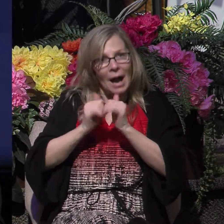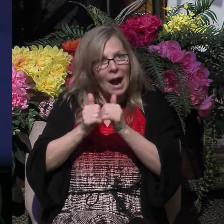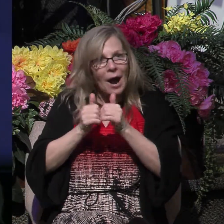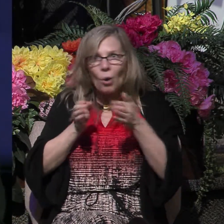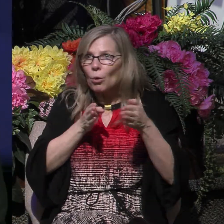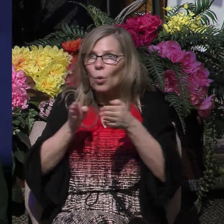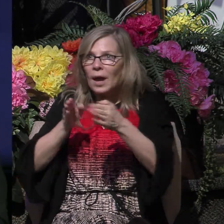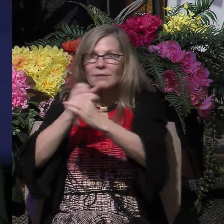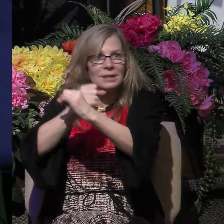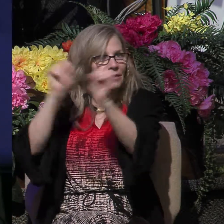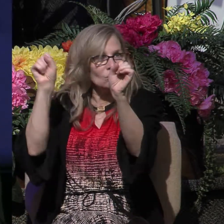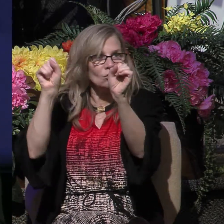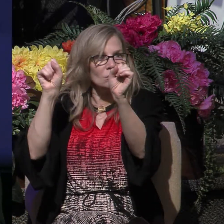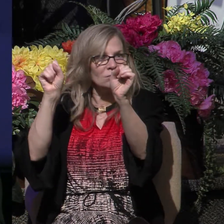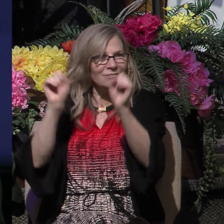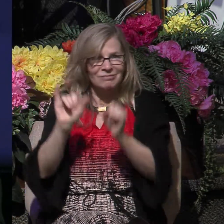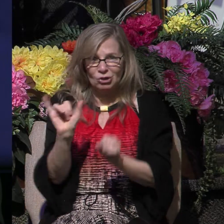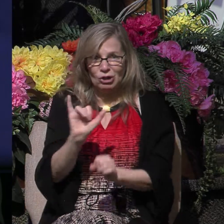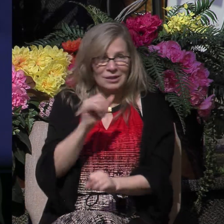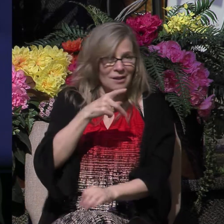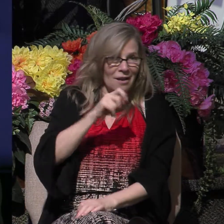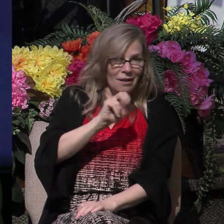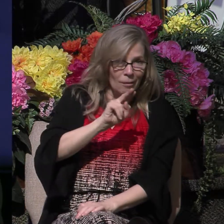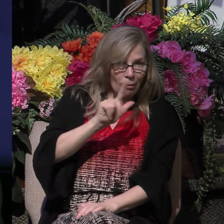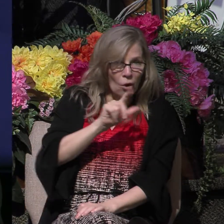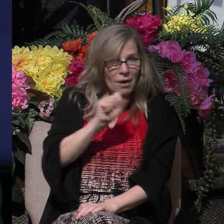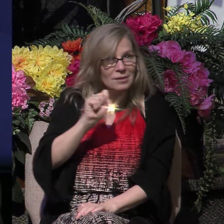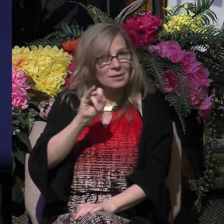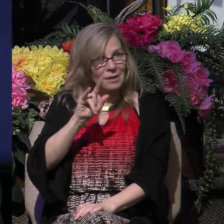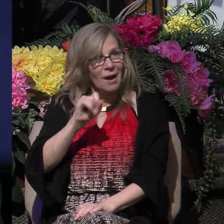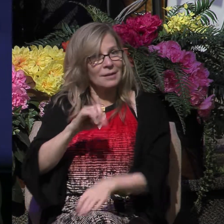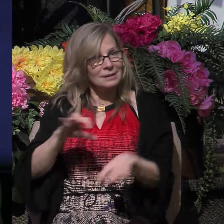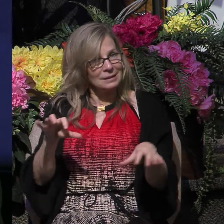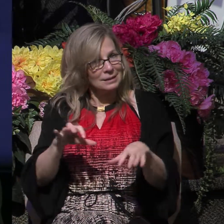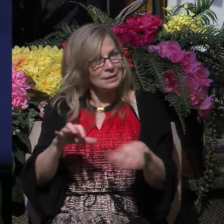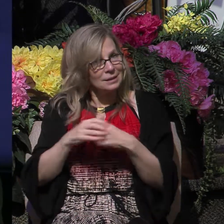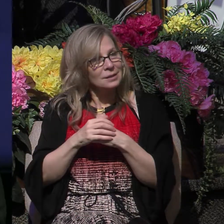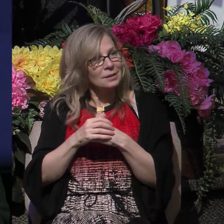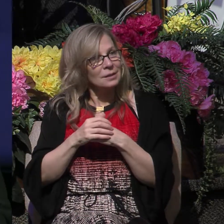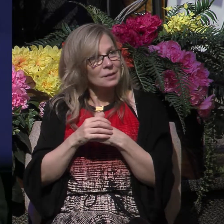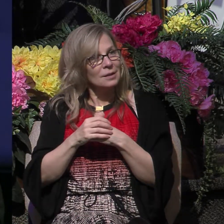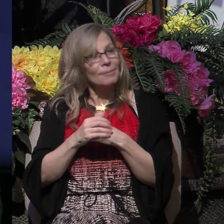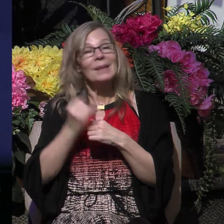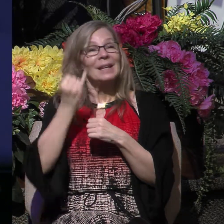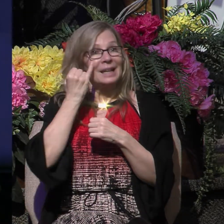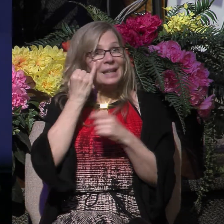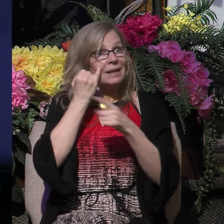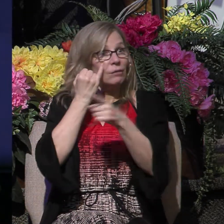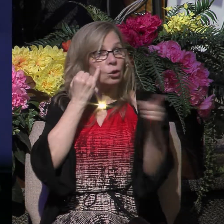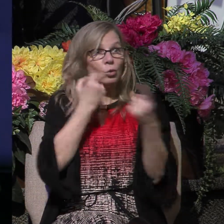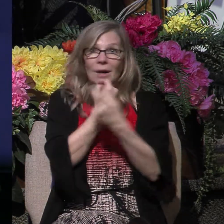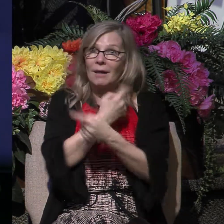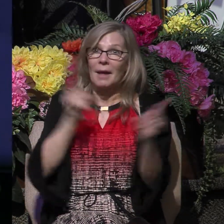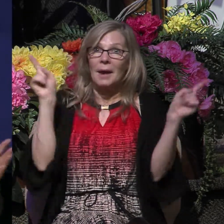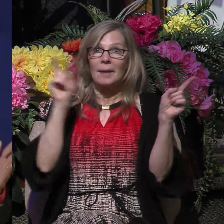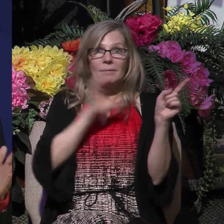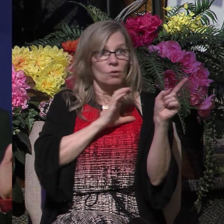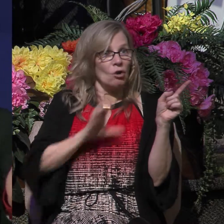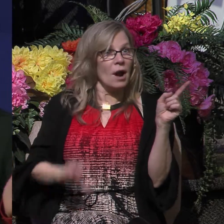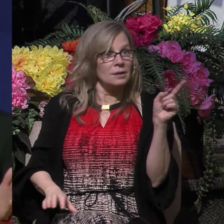even as Paul and Silas did to the Philippian jailer and his household. Now, if you do claim Christ, you claim to know Christ, then make